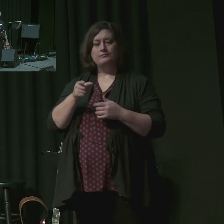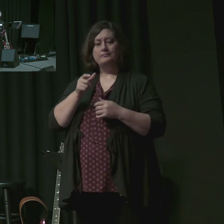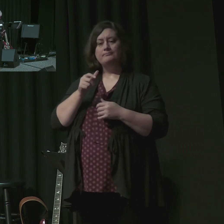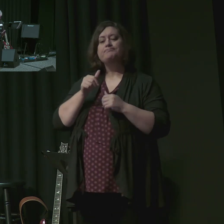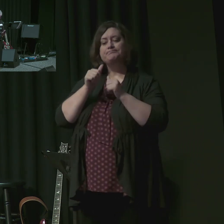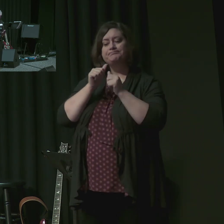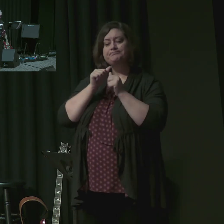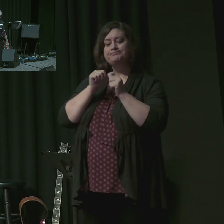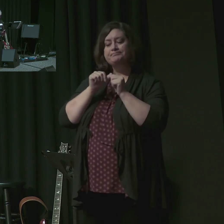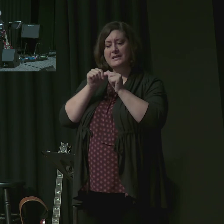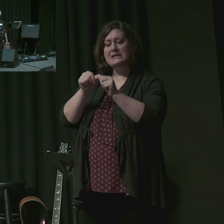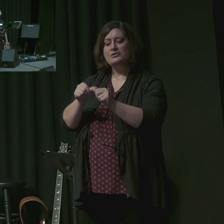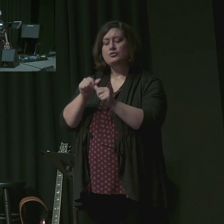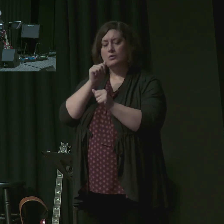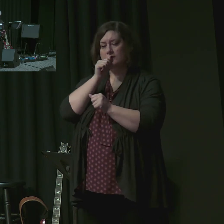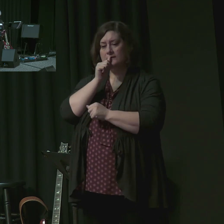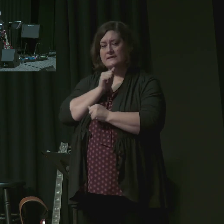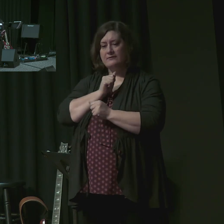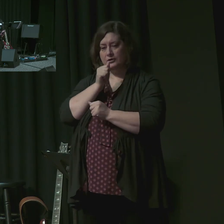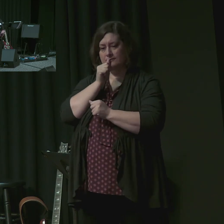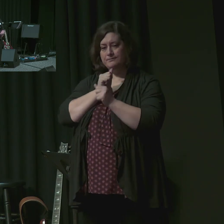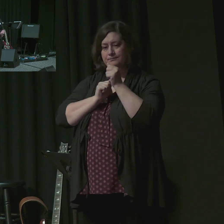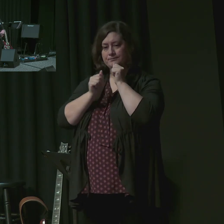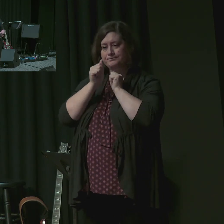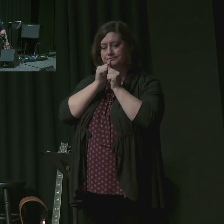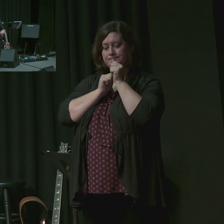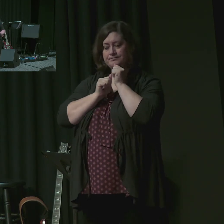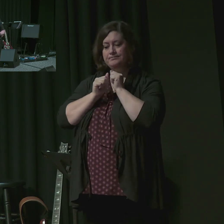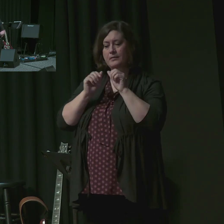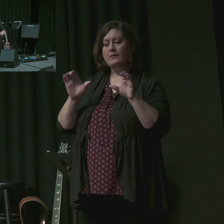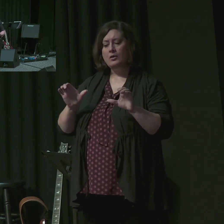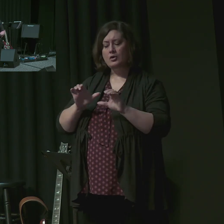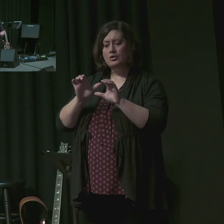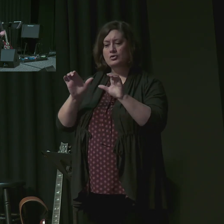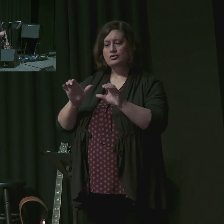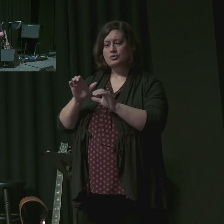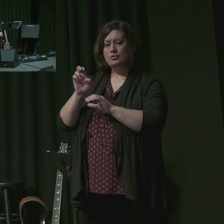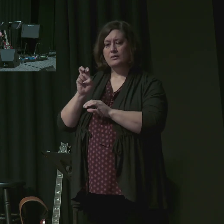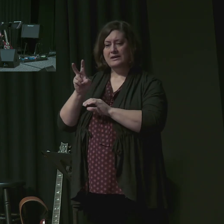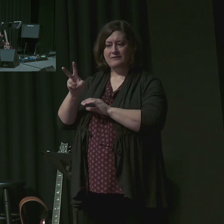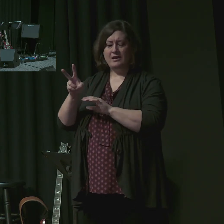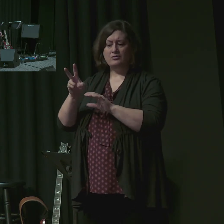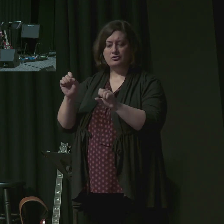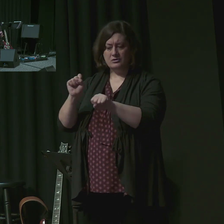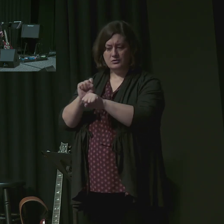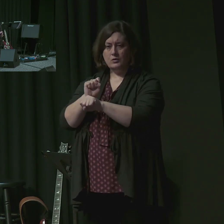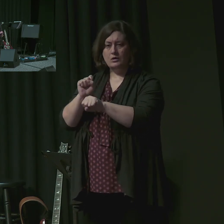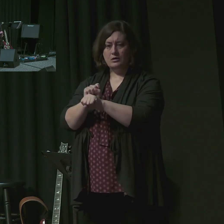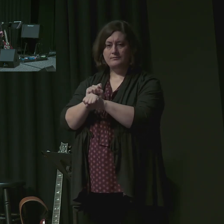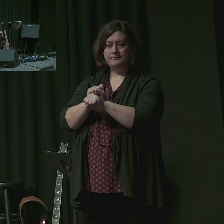endure suffering, do the work of an evangelist, fulfill your ministry.